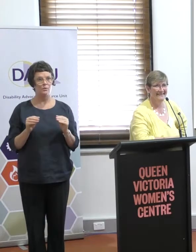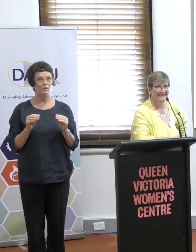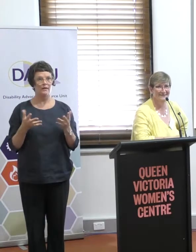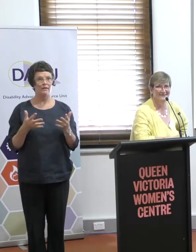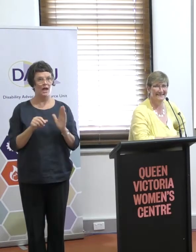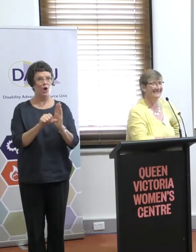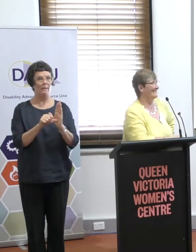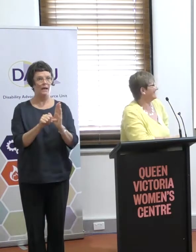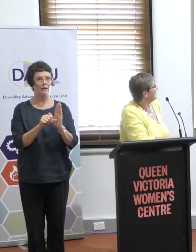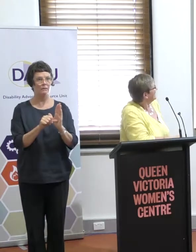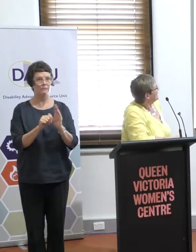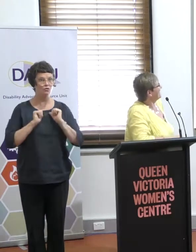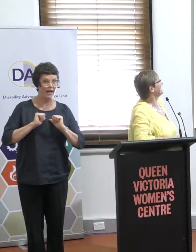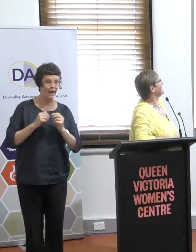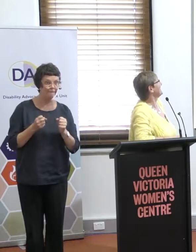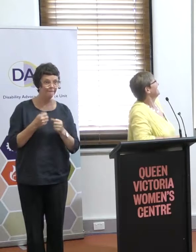Good.